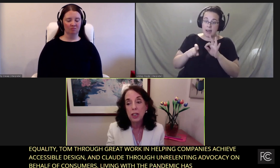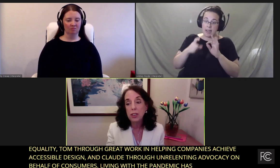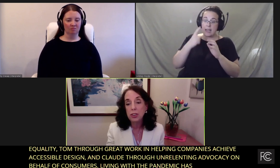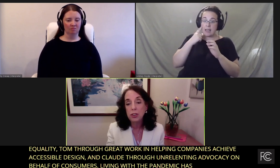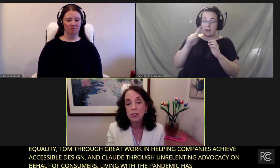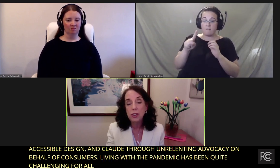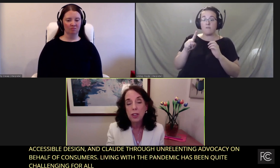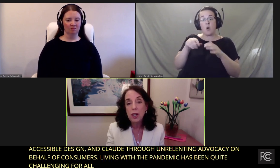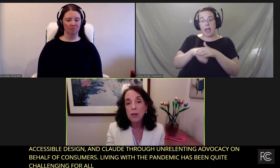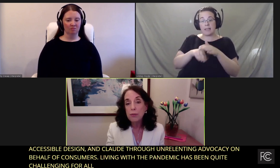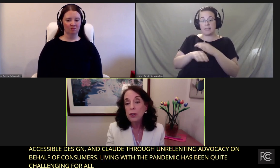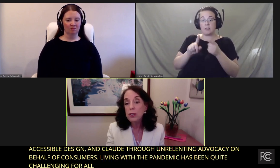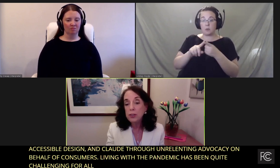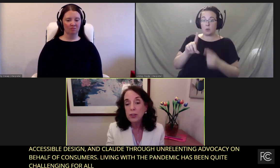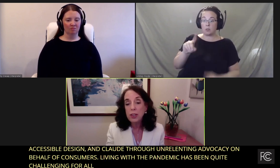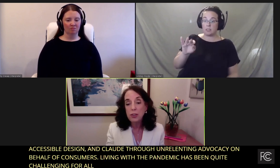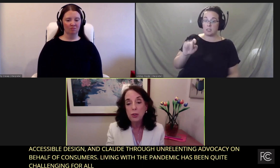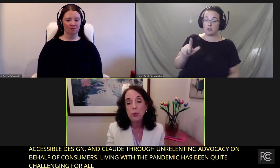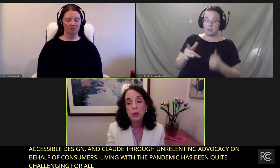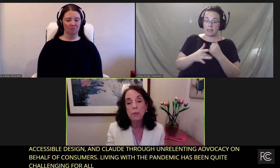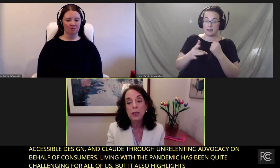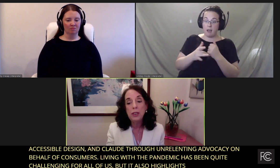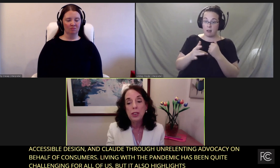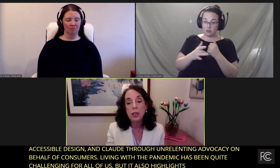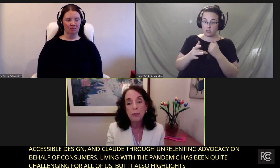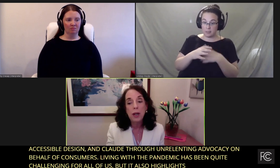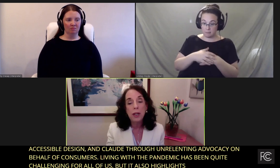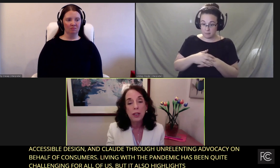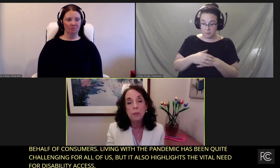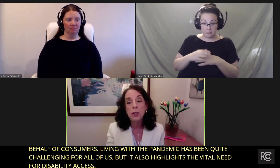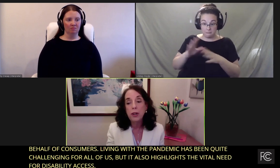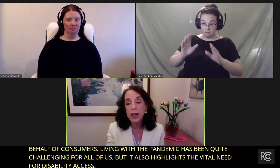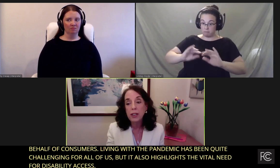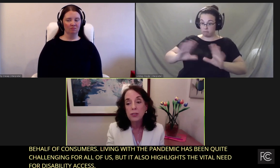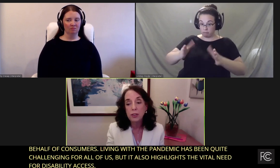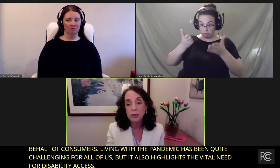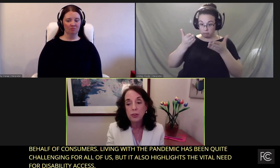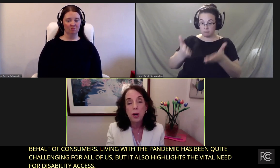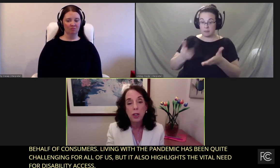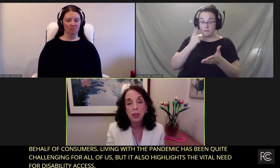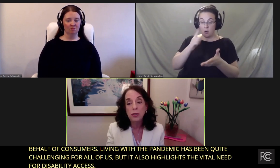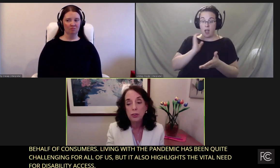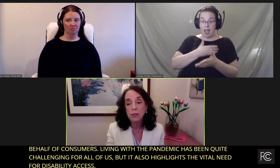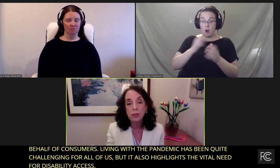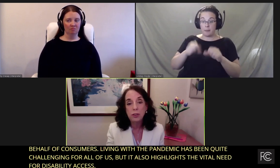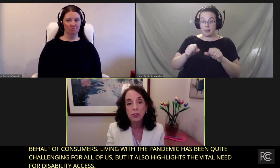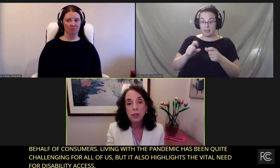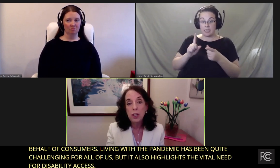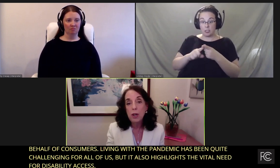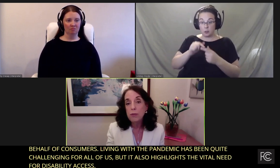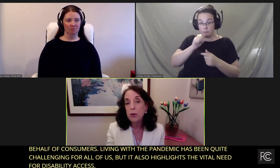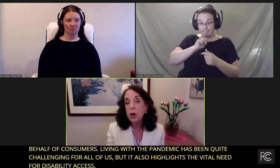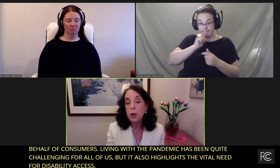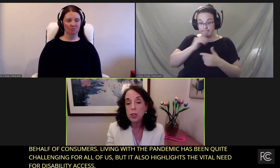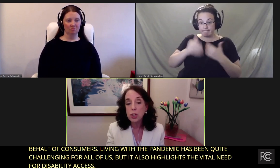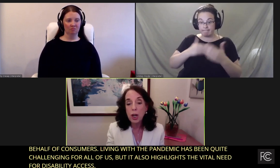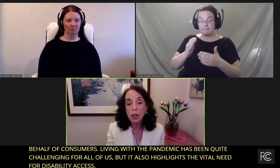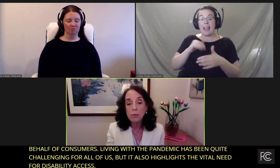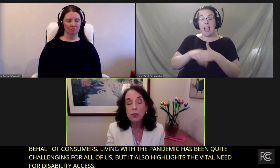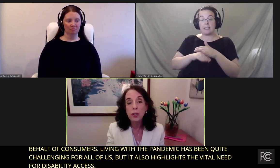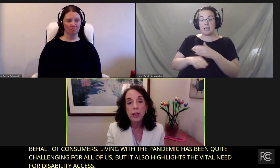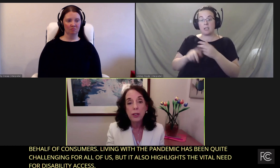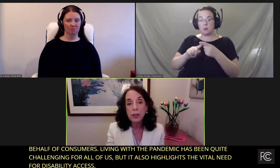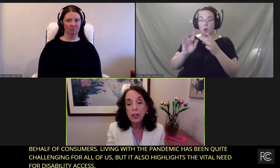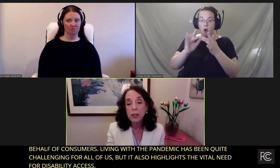digital technologies. Front and center to our ability to get by has been our access to online services for our